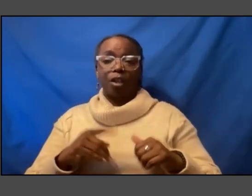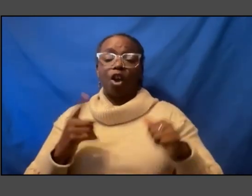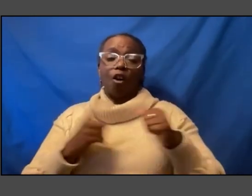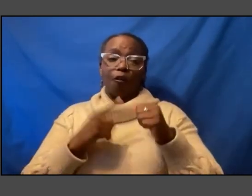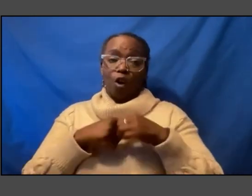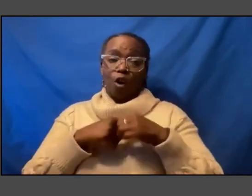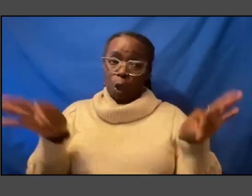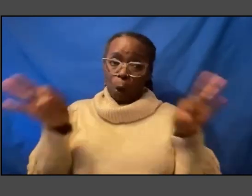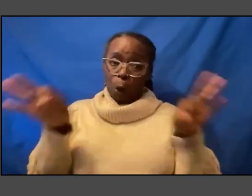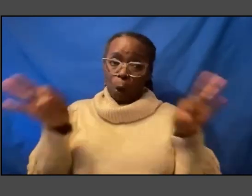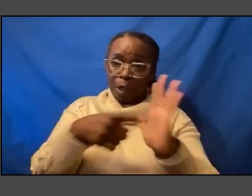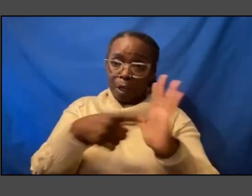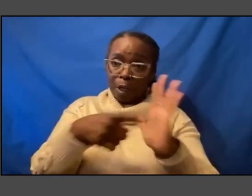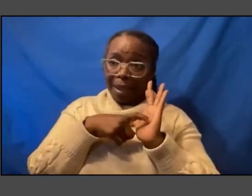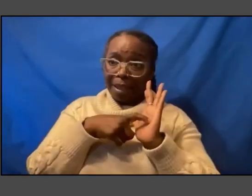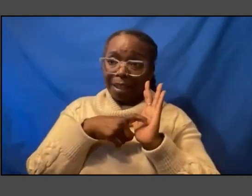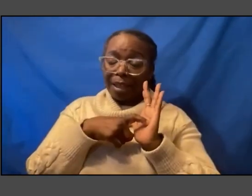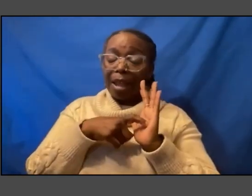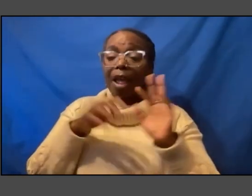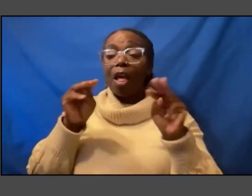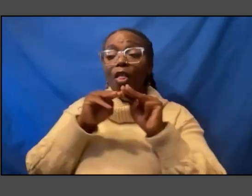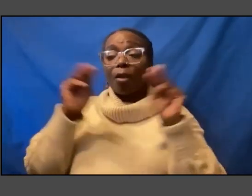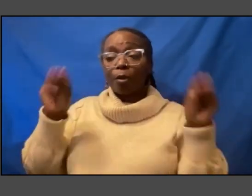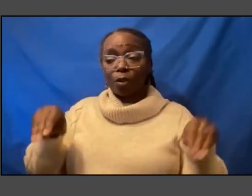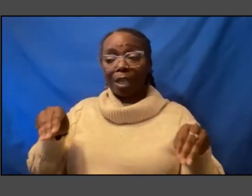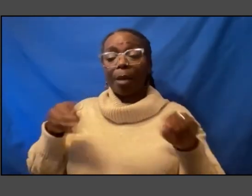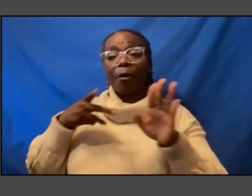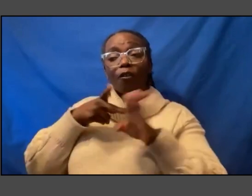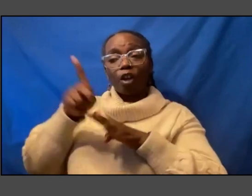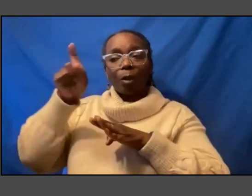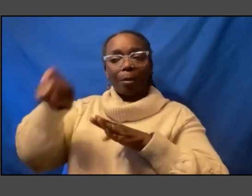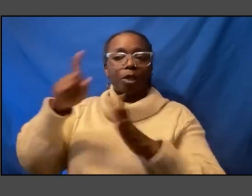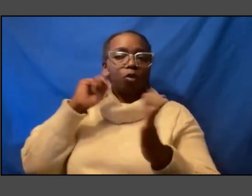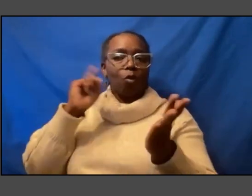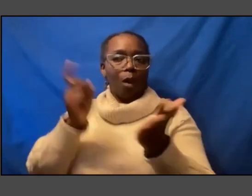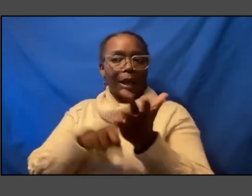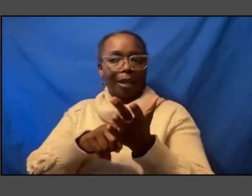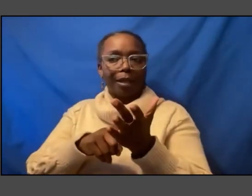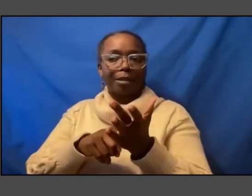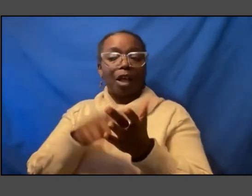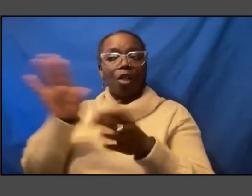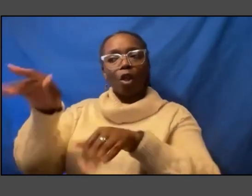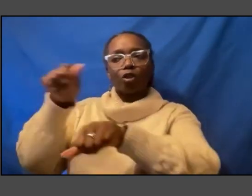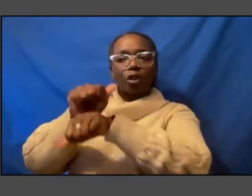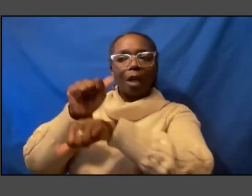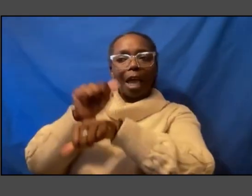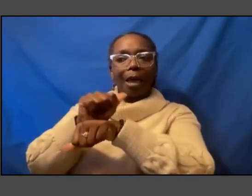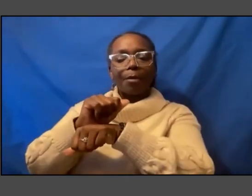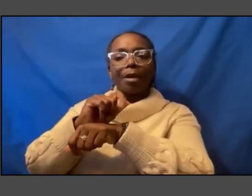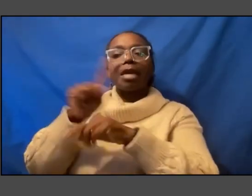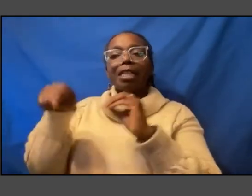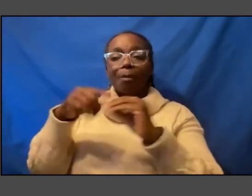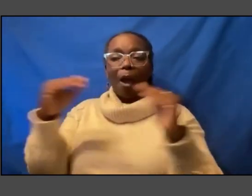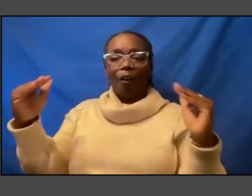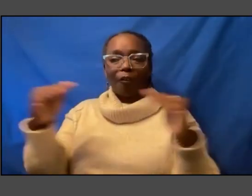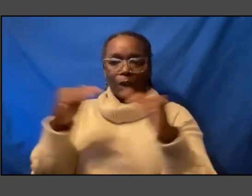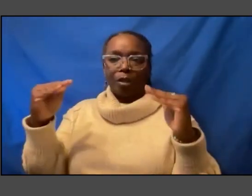the museum professionals need to recognize that their job is about fairness and justice that i don't care what the